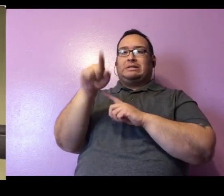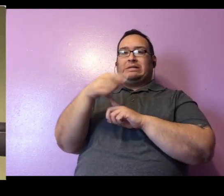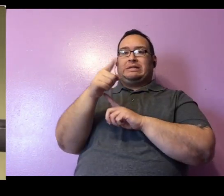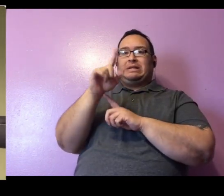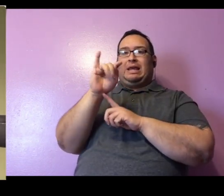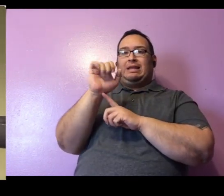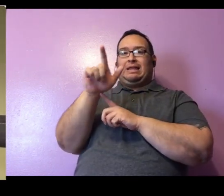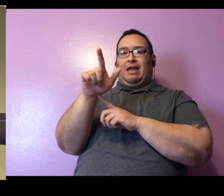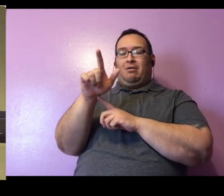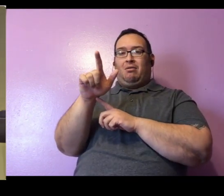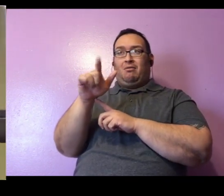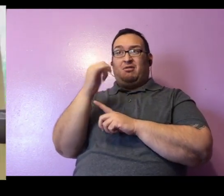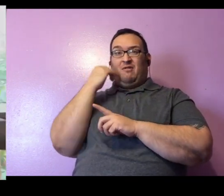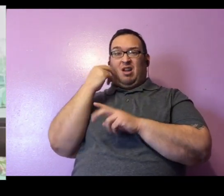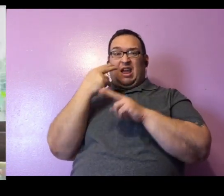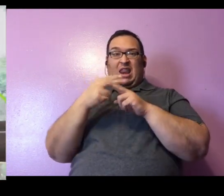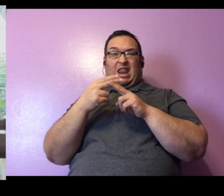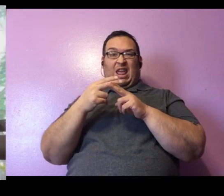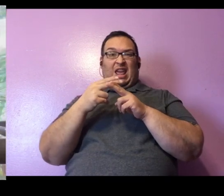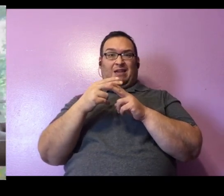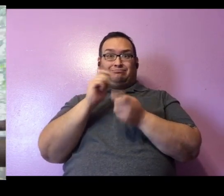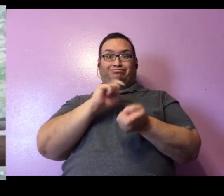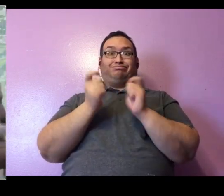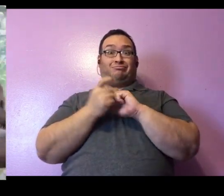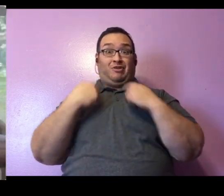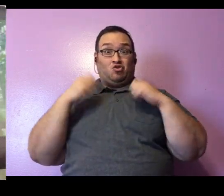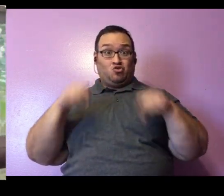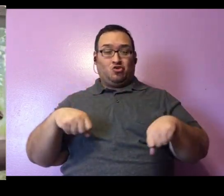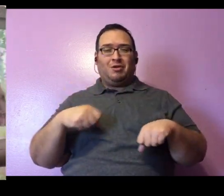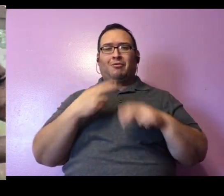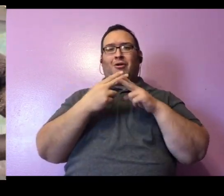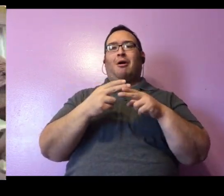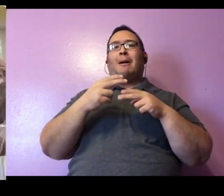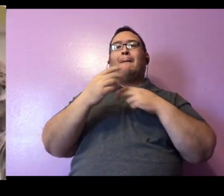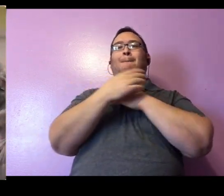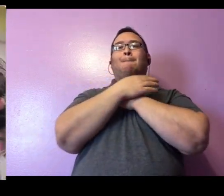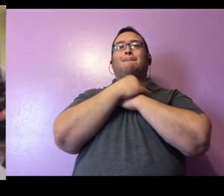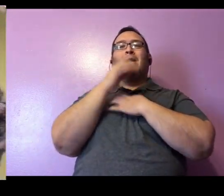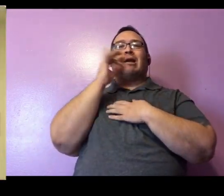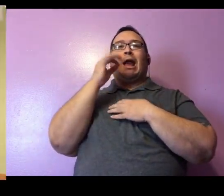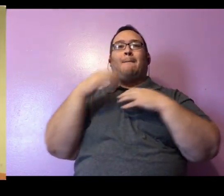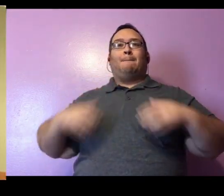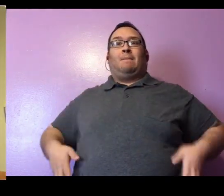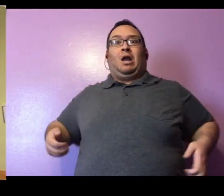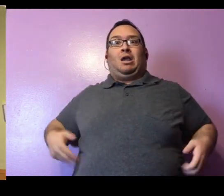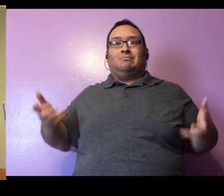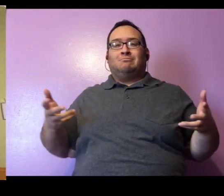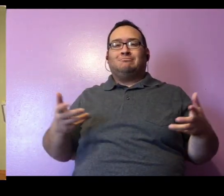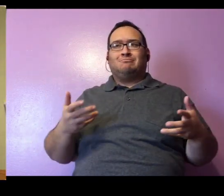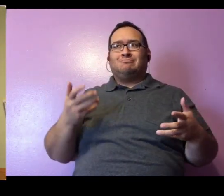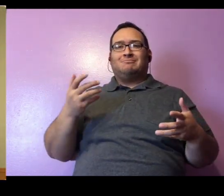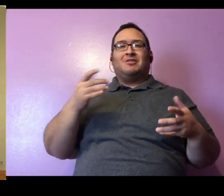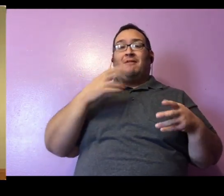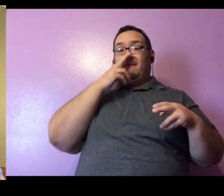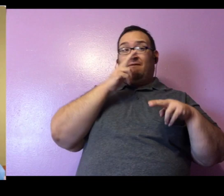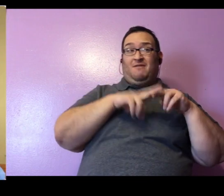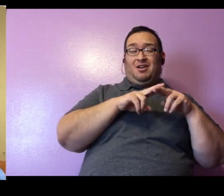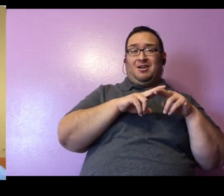rename Bearcats, I would call them Bearcat monkeys. The funny thing about them is that they are not bears or cats